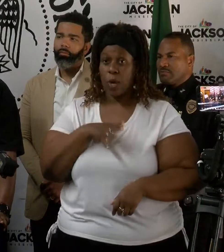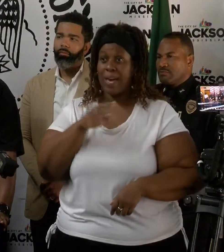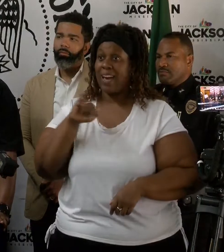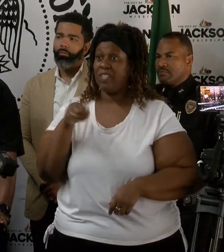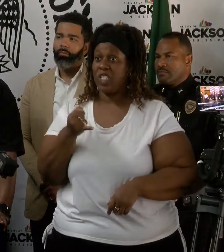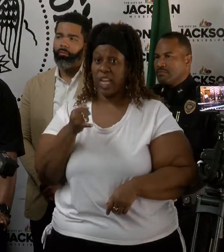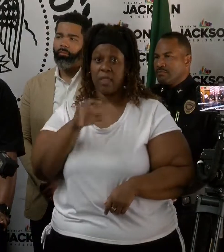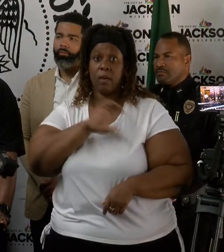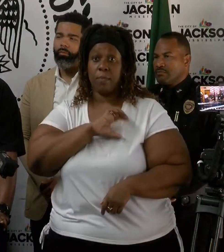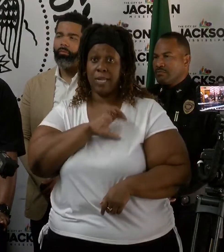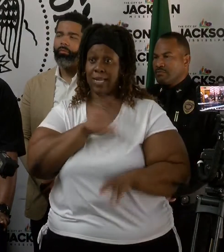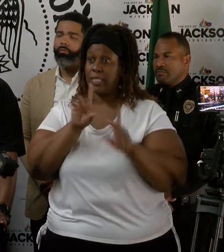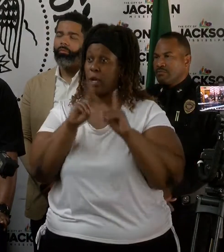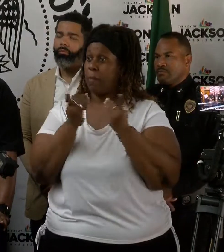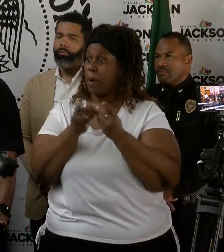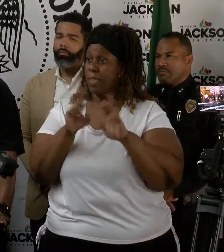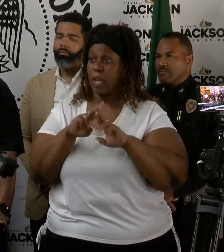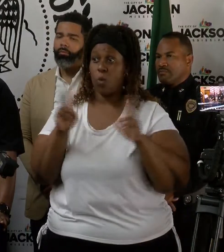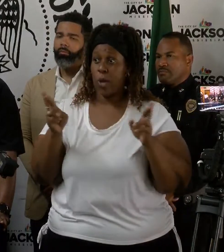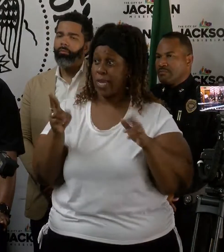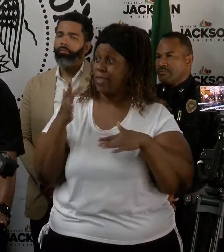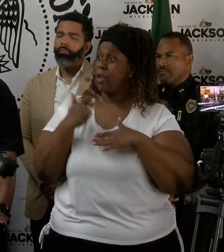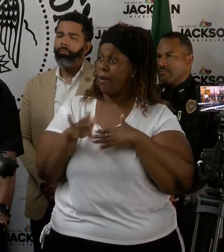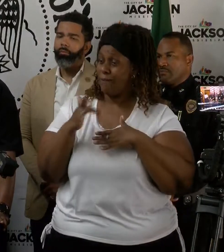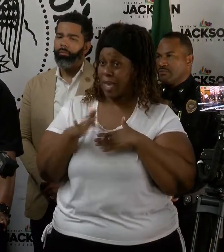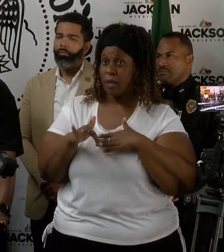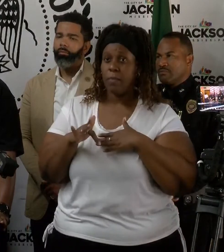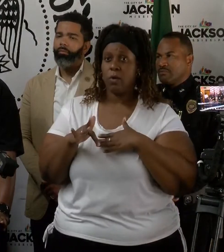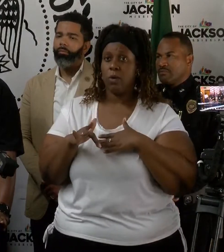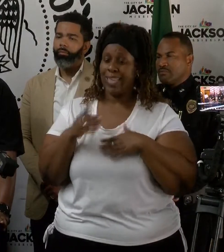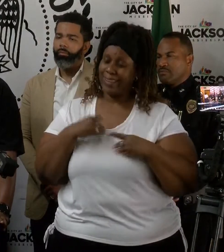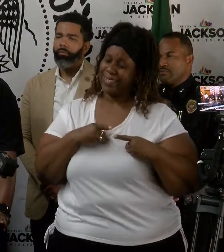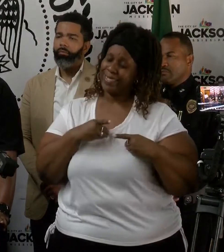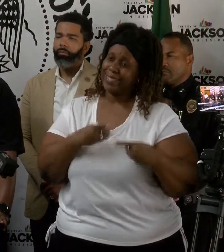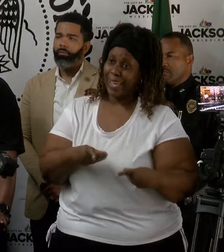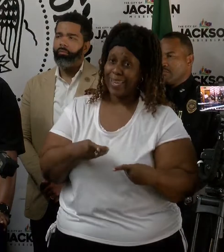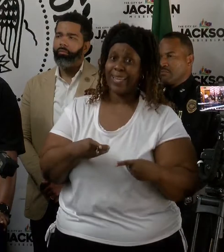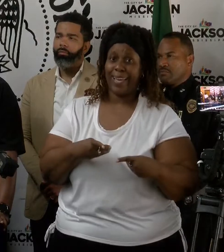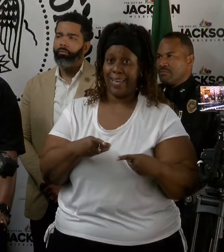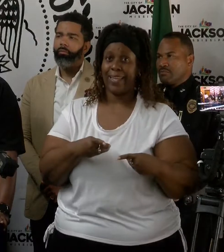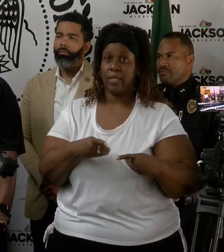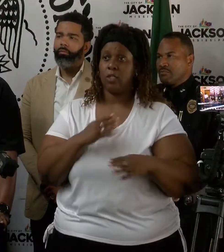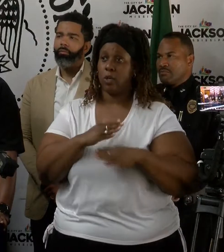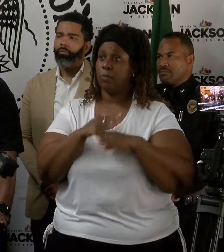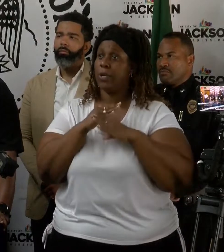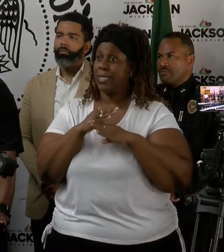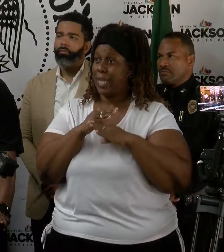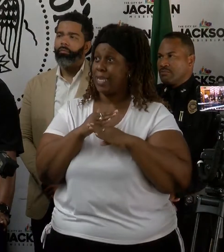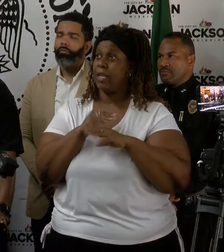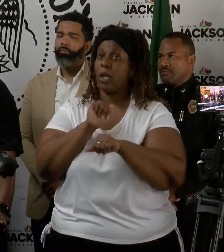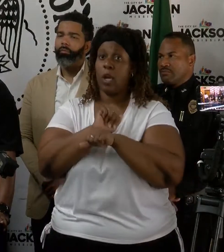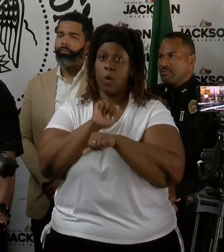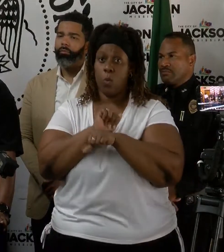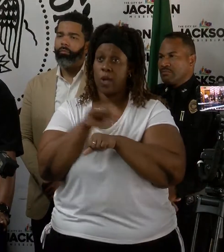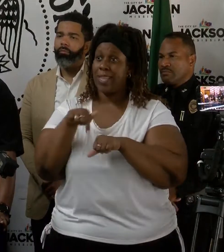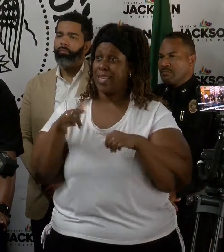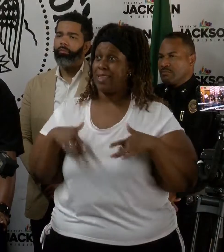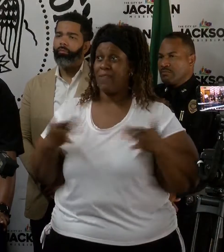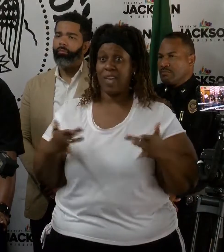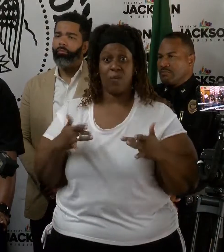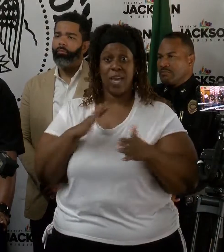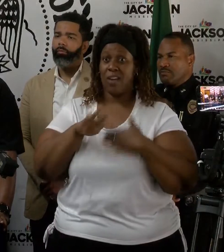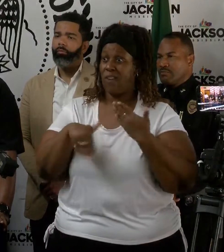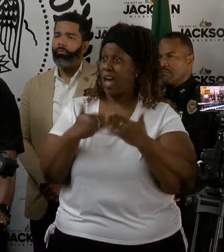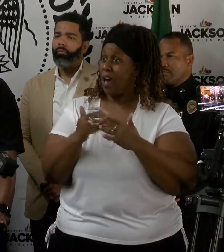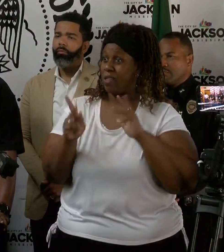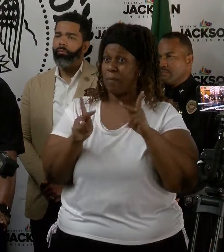Department are ready, available, and committed to mitigating this event. We have all hands on